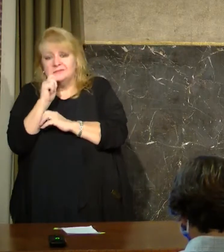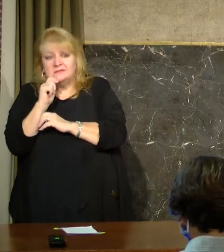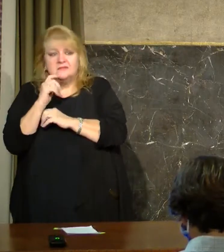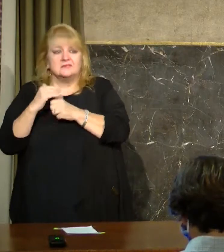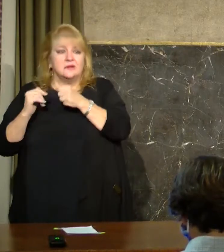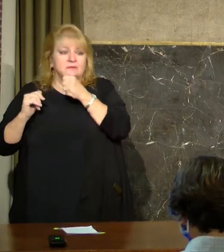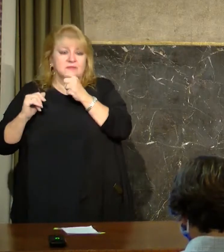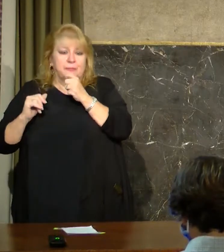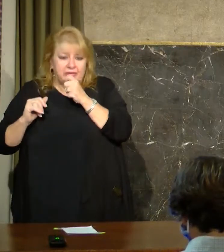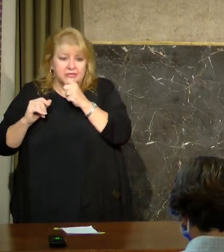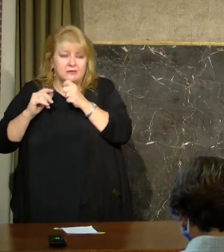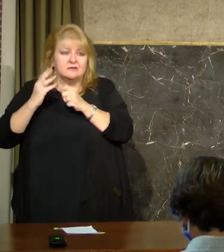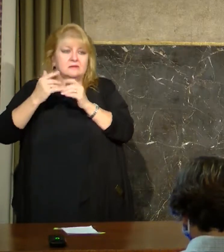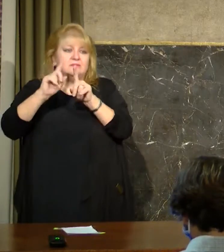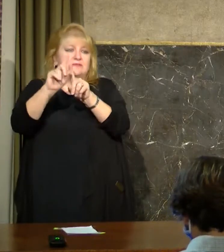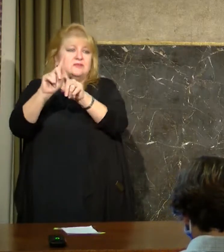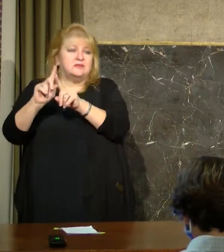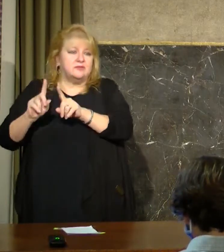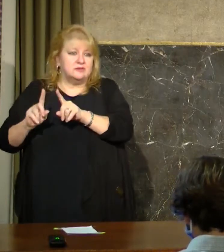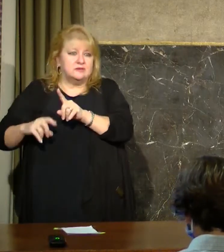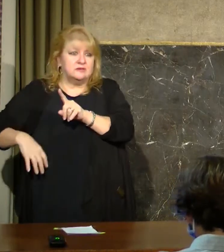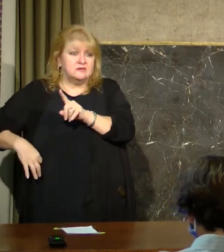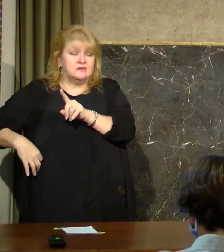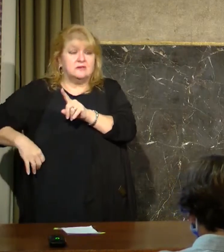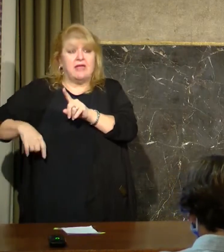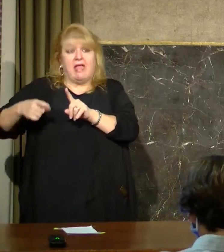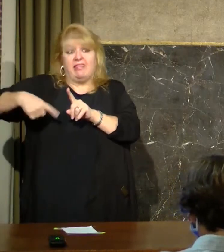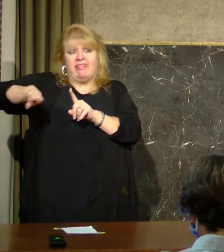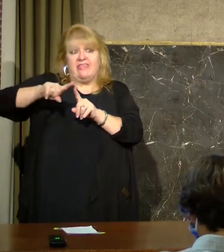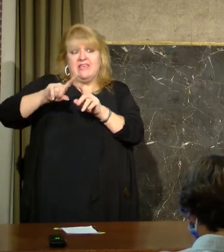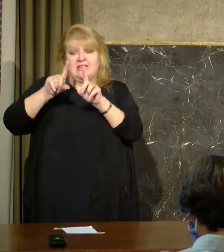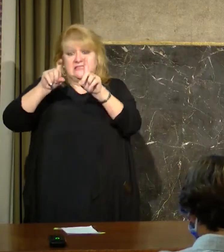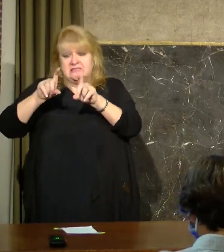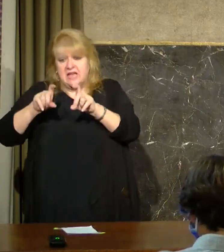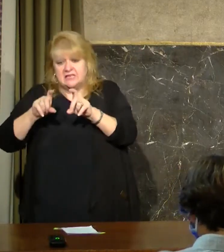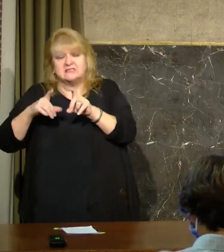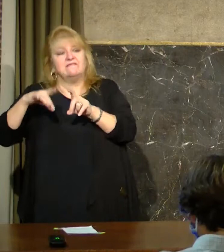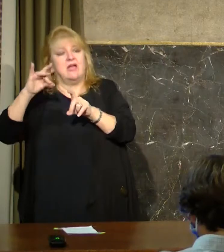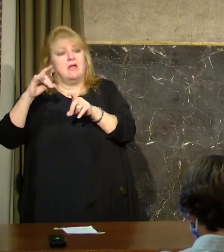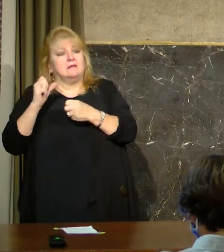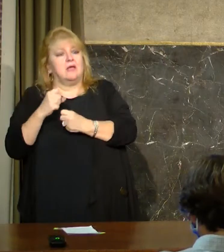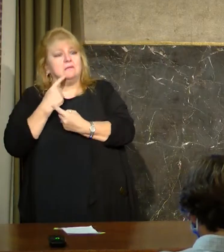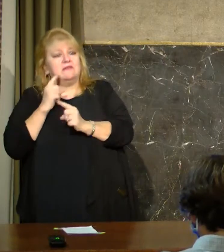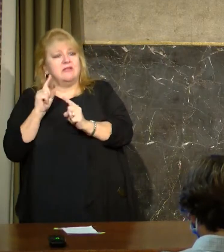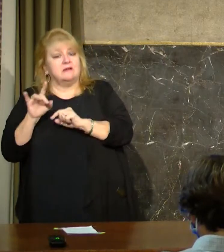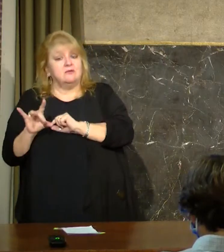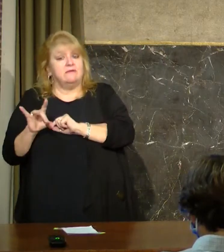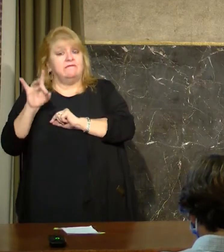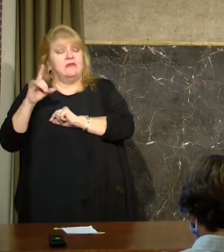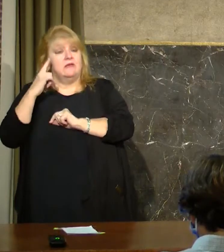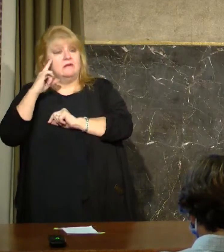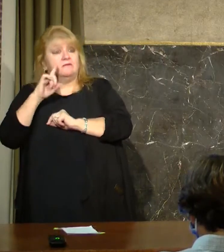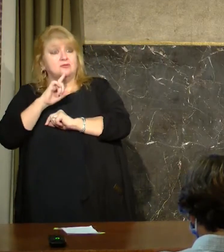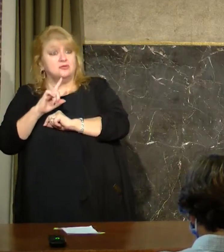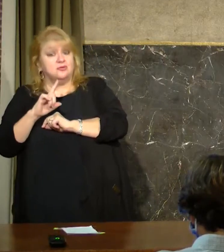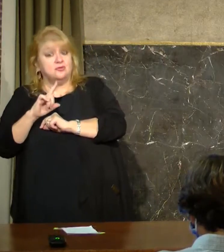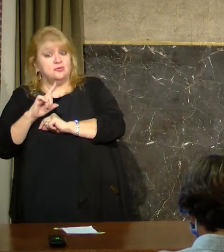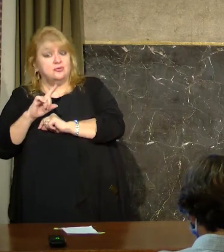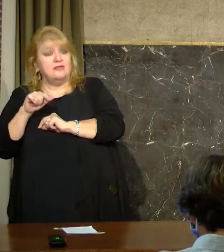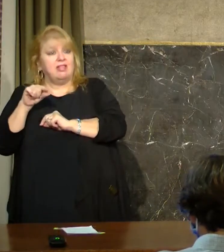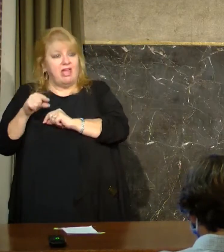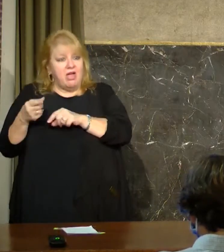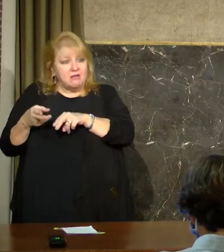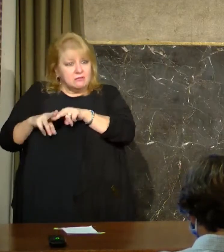that came online over time. And this is going to happen with the vaccinations too, and we're going to try to make it happen just as quickly